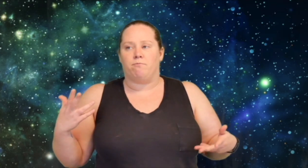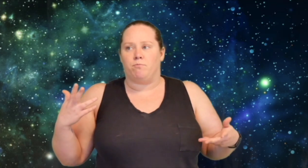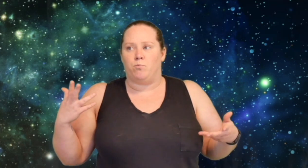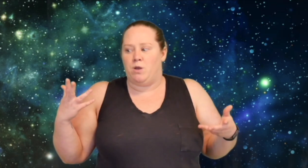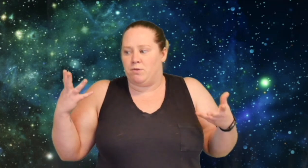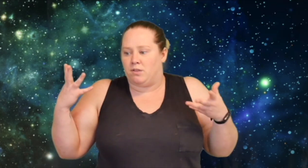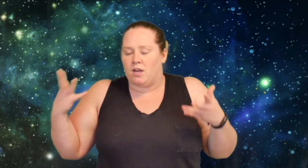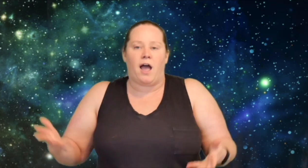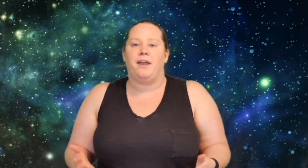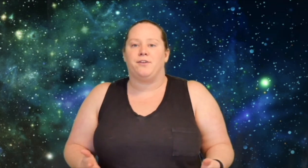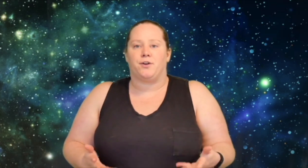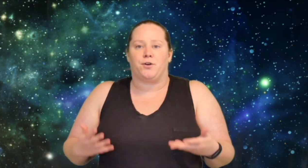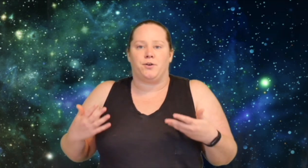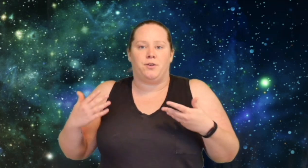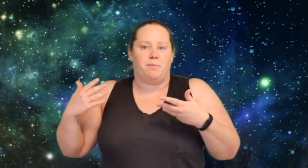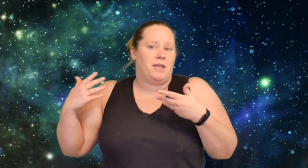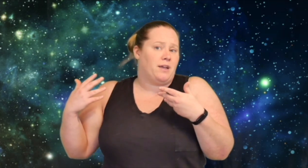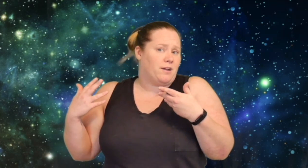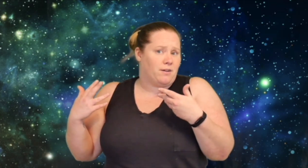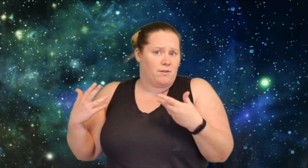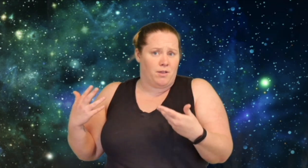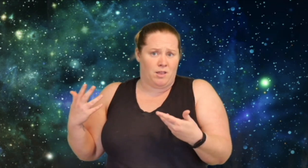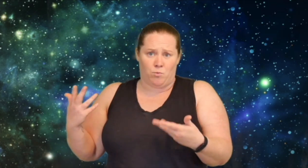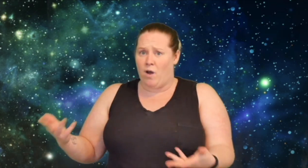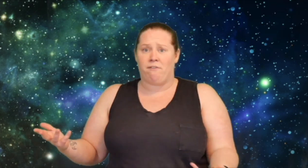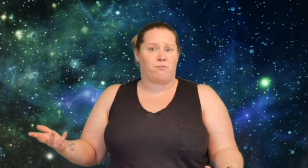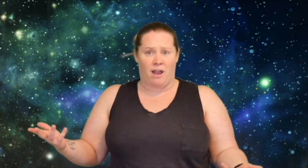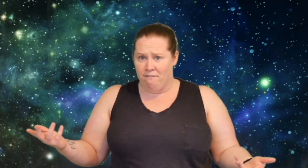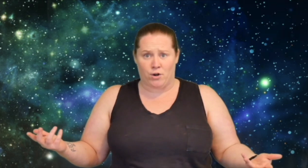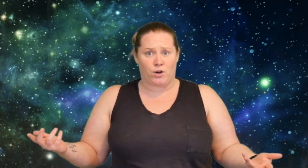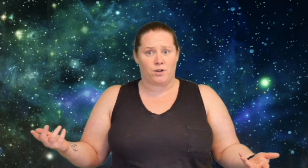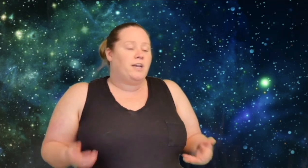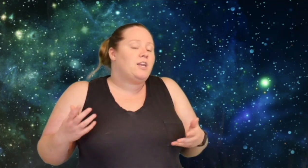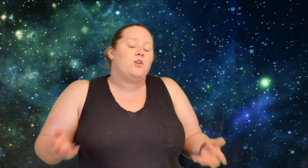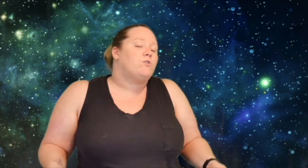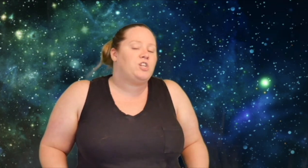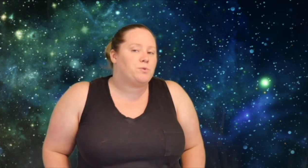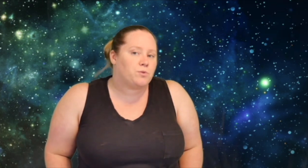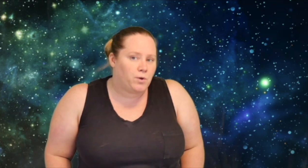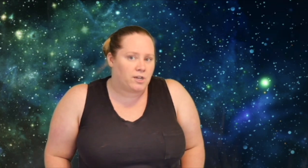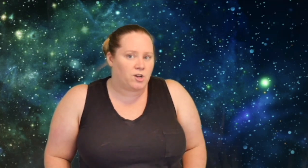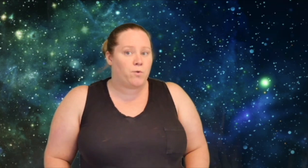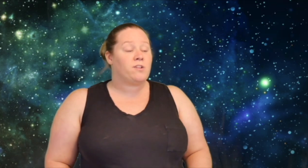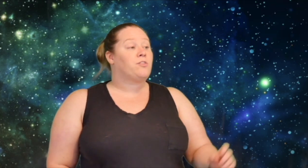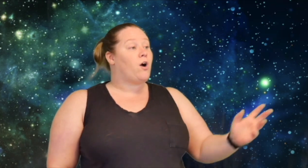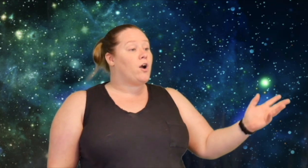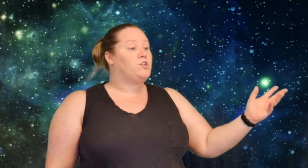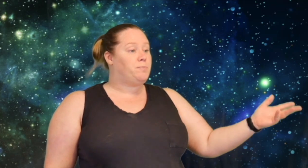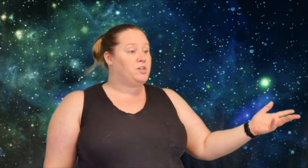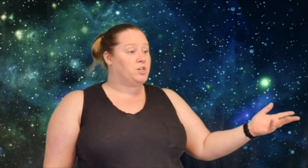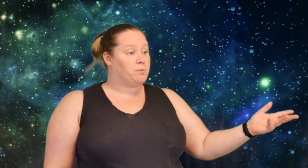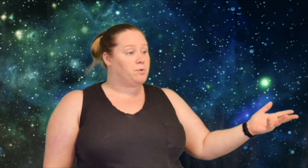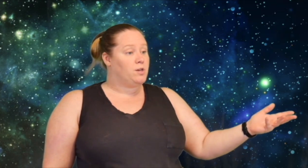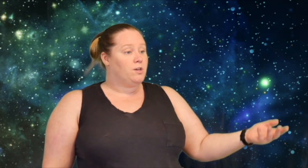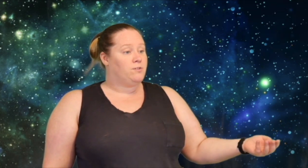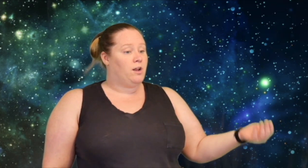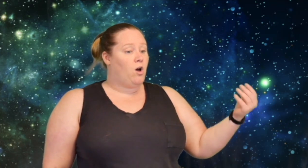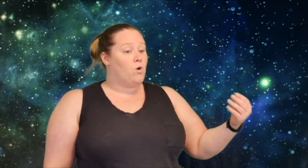he was tied to her to be his wife forever. He didn't know she was a witch. It wasn't like the Archbishop said, oh,